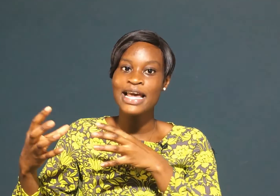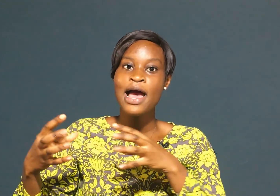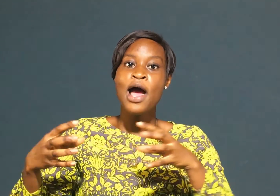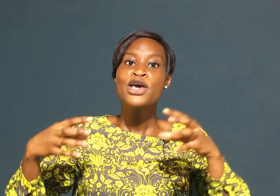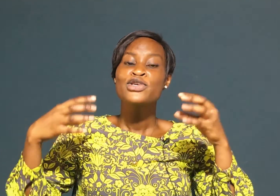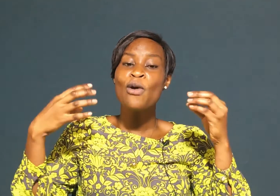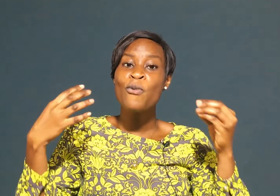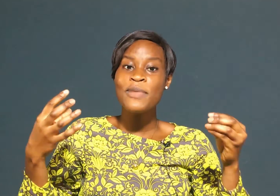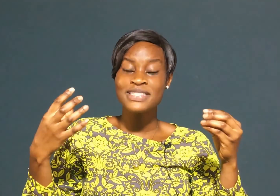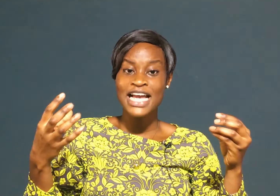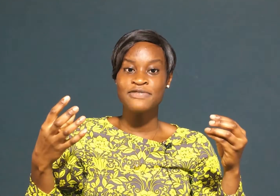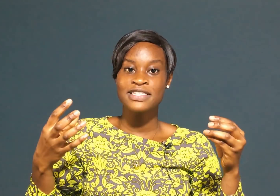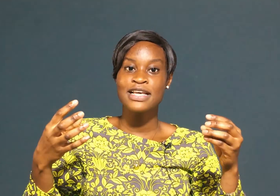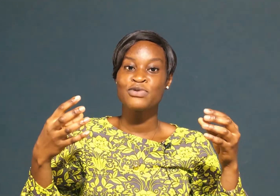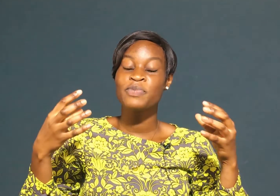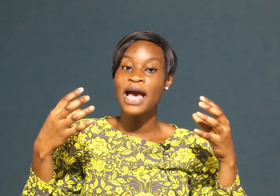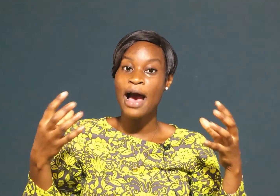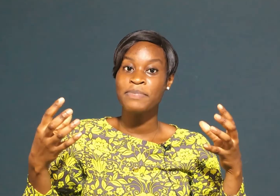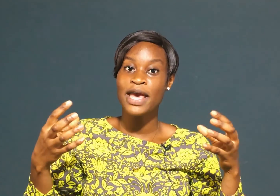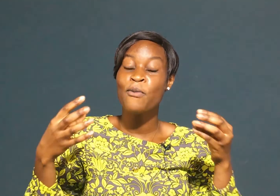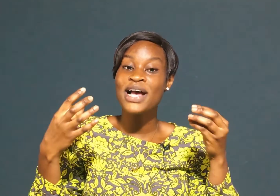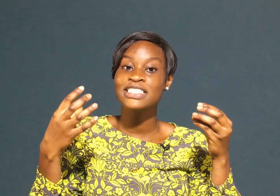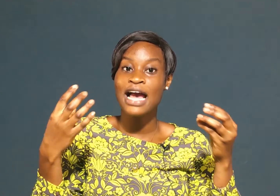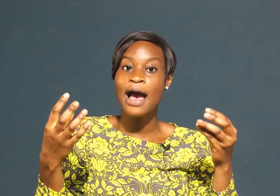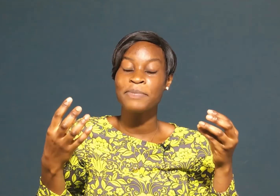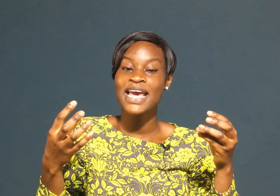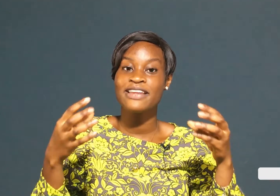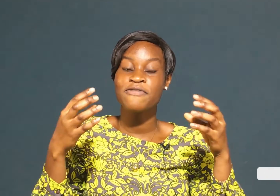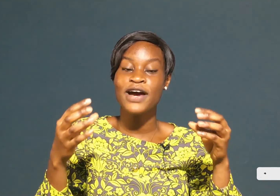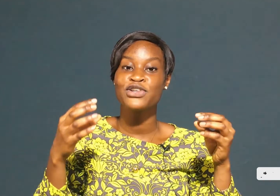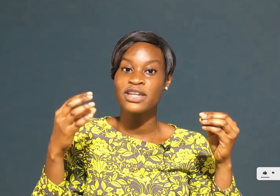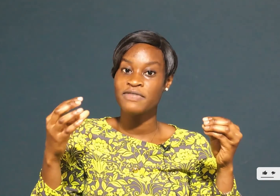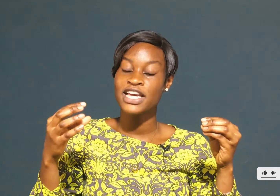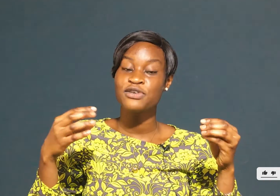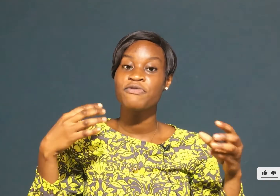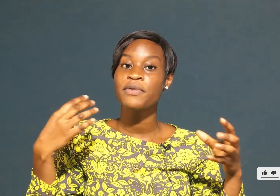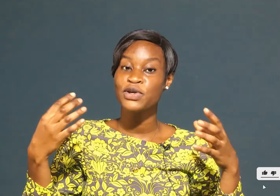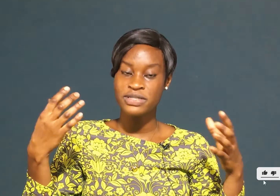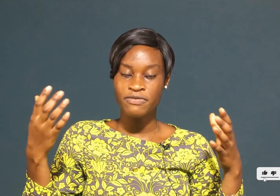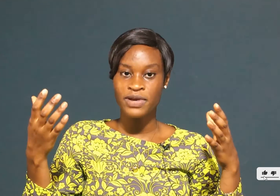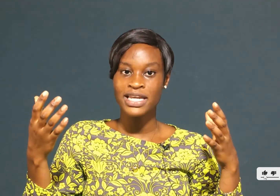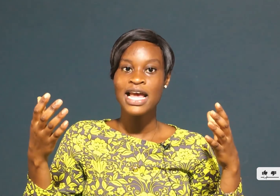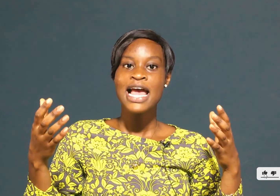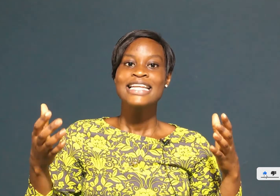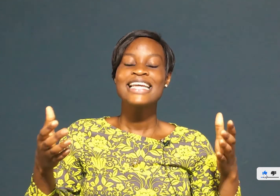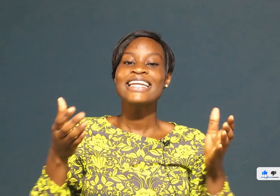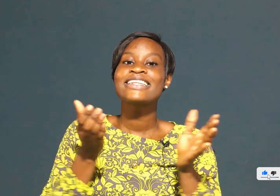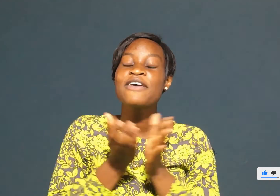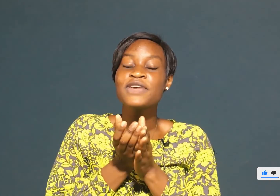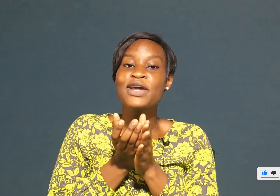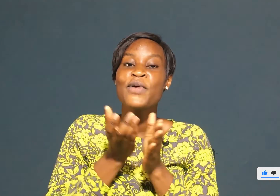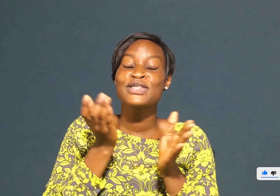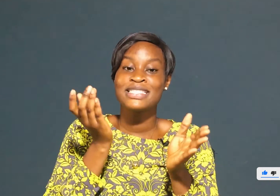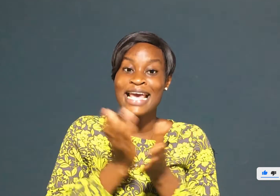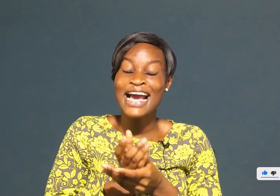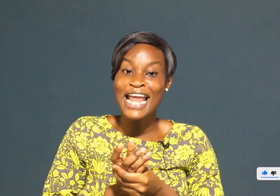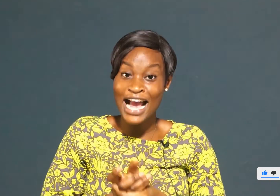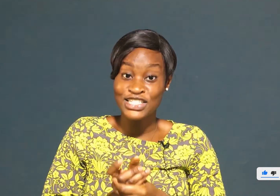your website visitors will be happy and once you're happy and they find your navigation very user-friendly you are definitely going to take an action